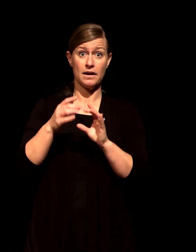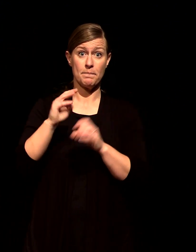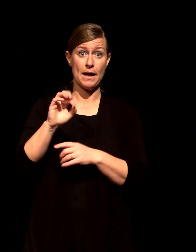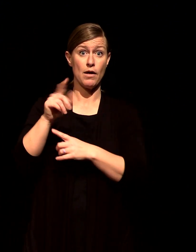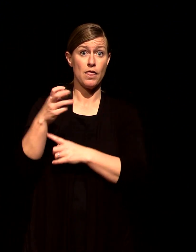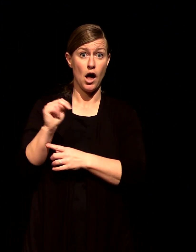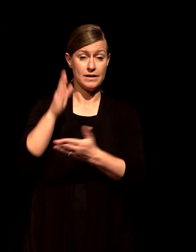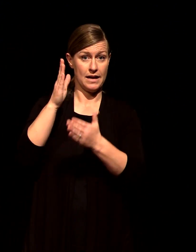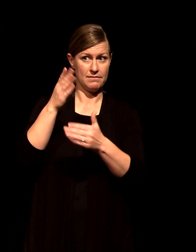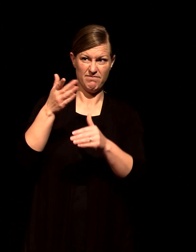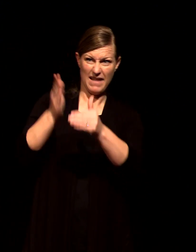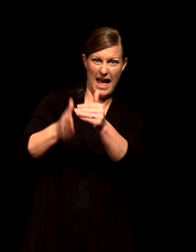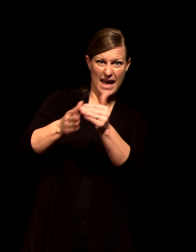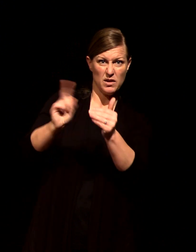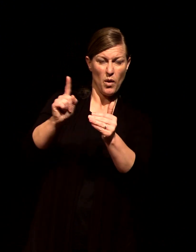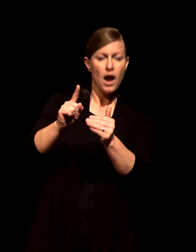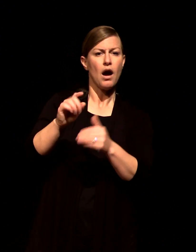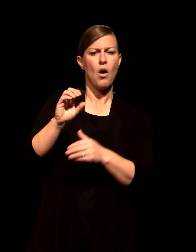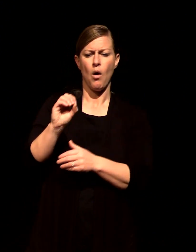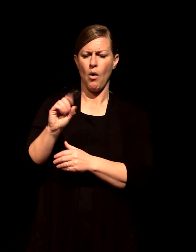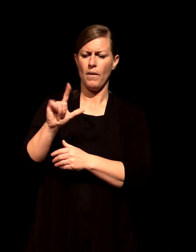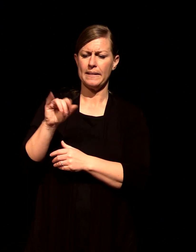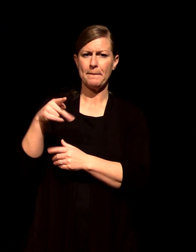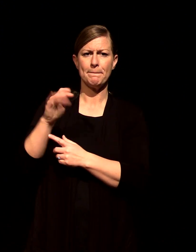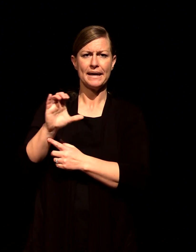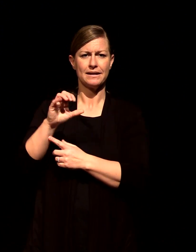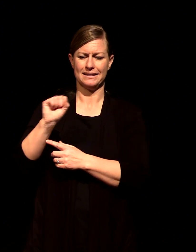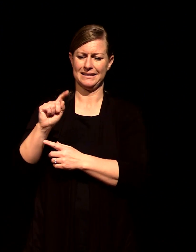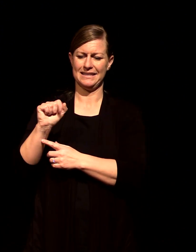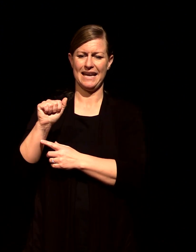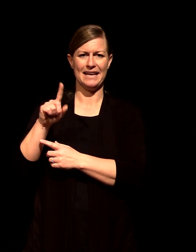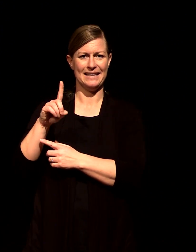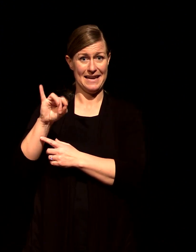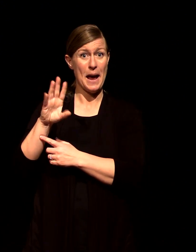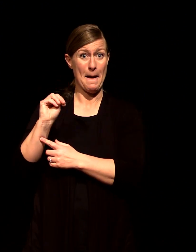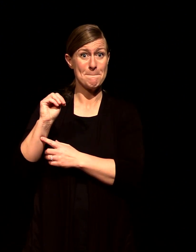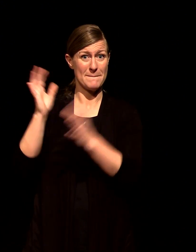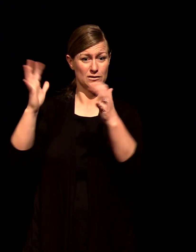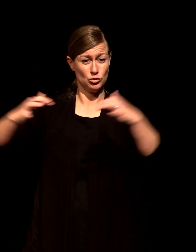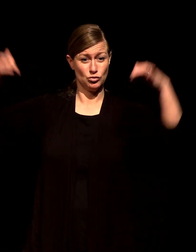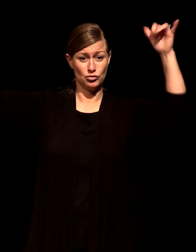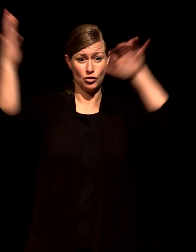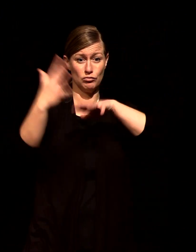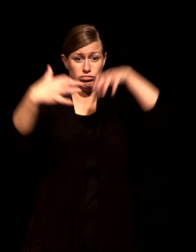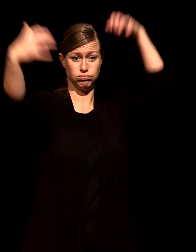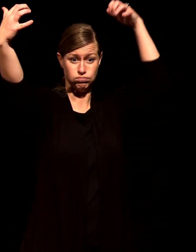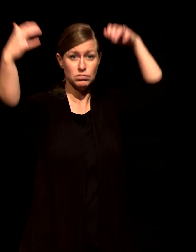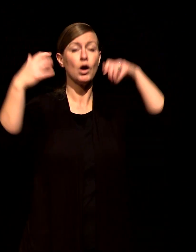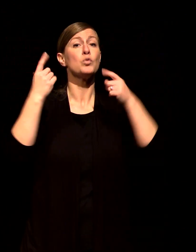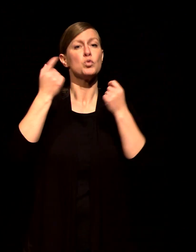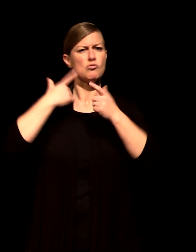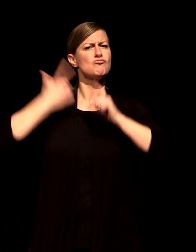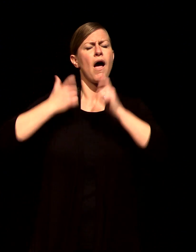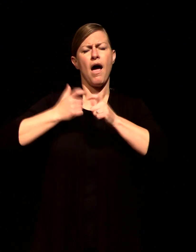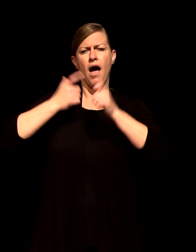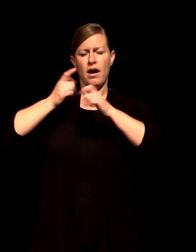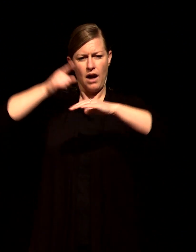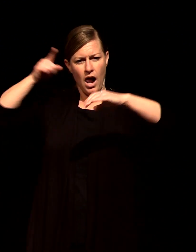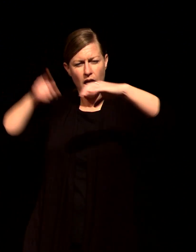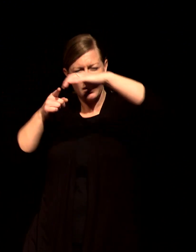and you go through this tunnel and you burst into the sunlight and the stadium is full this is Hebrews